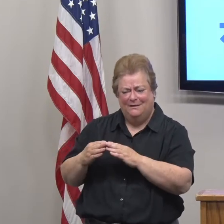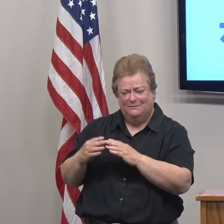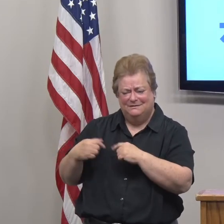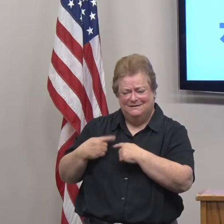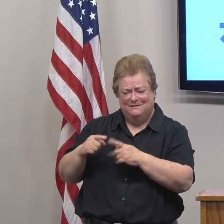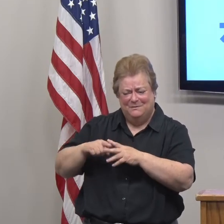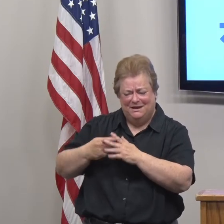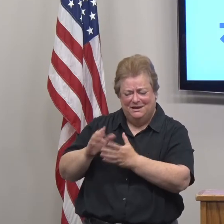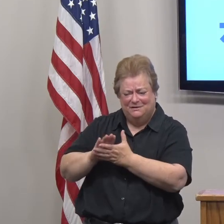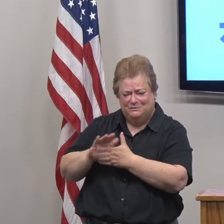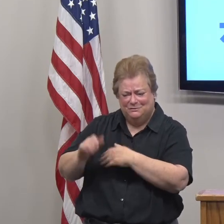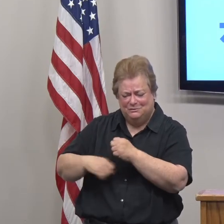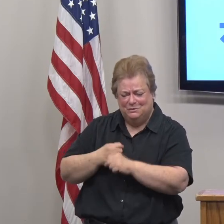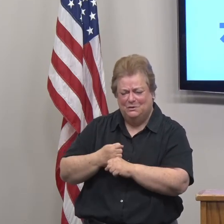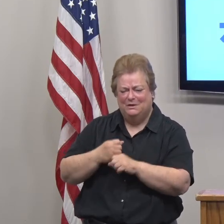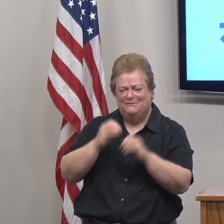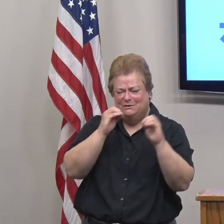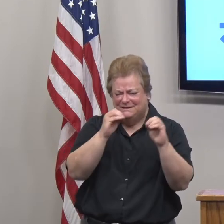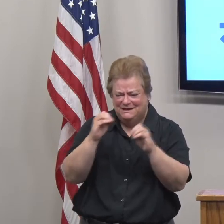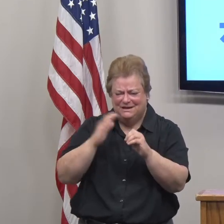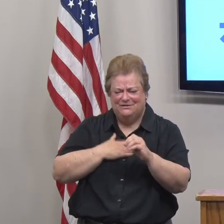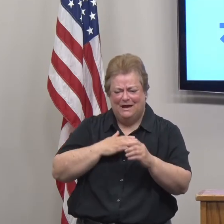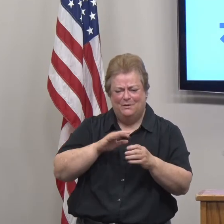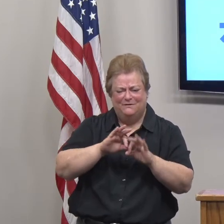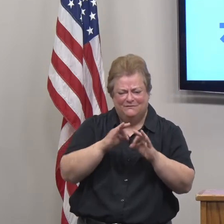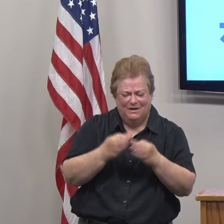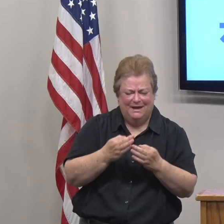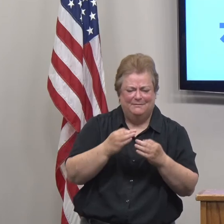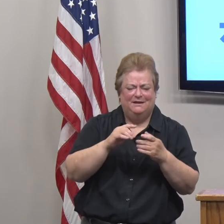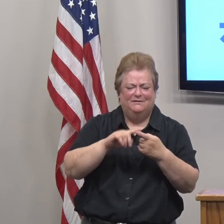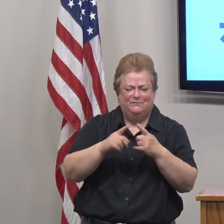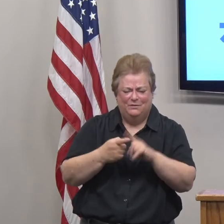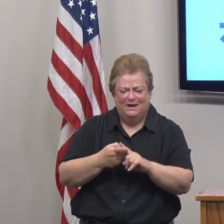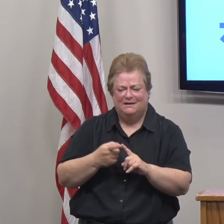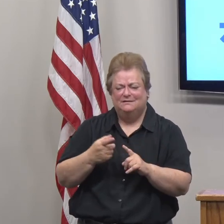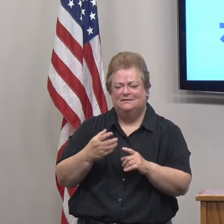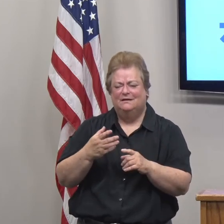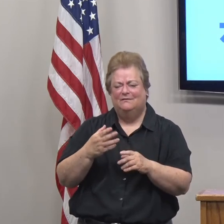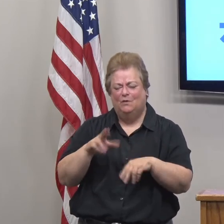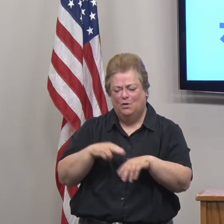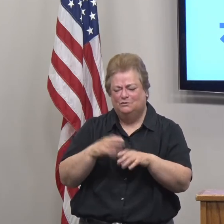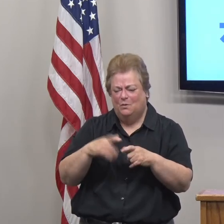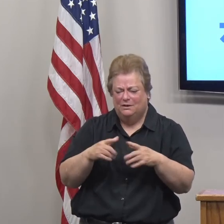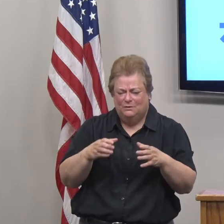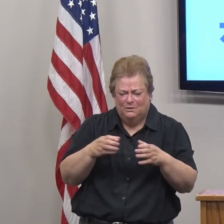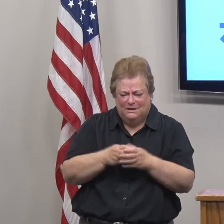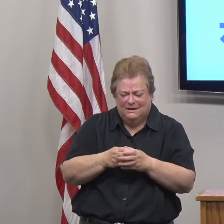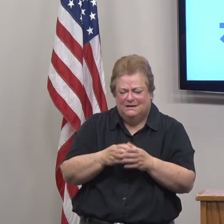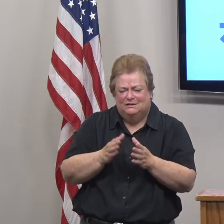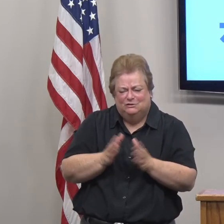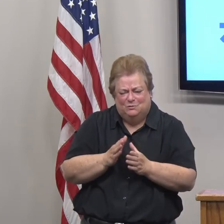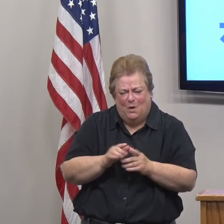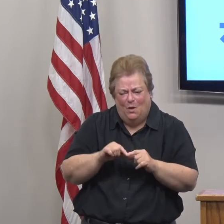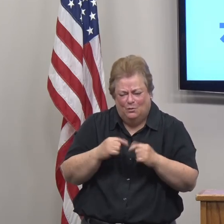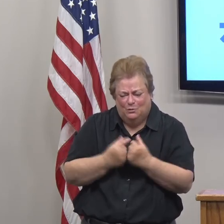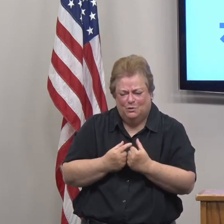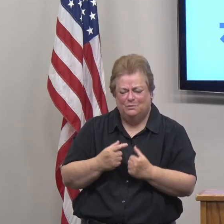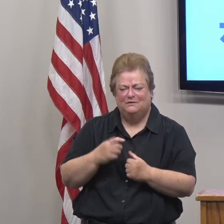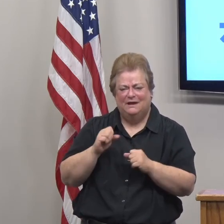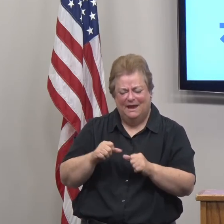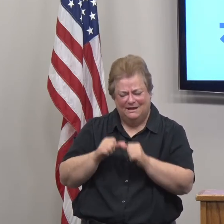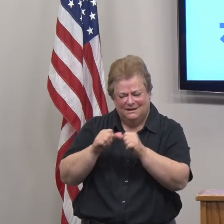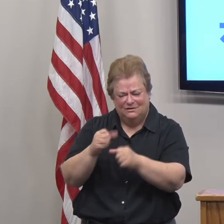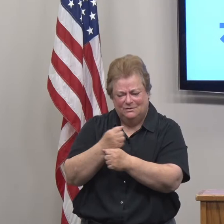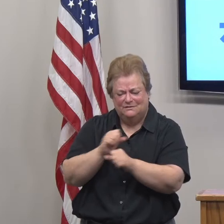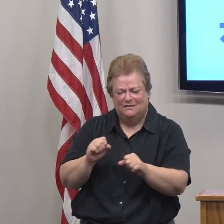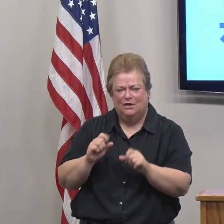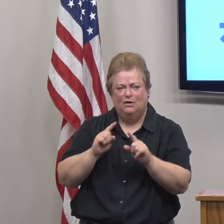educate our friends families and neighbors as they as they naturally want to be in small gatherings about how to be safe and you can do that by continuing to